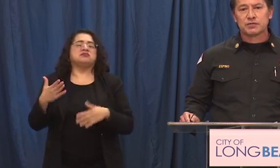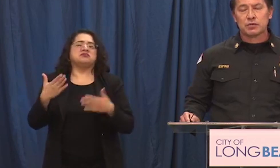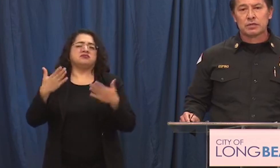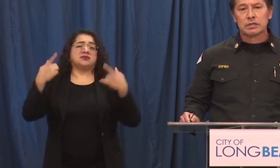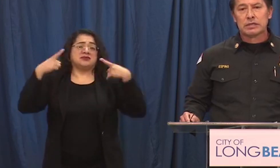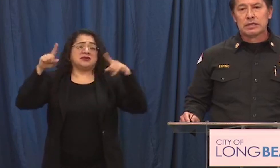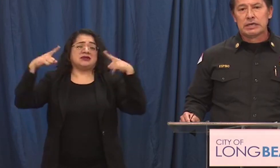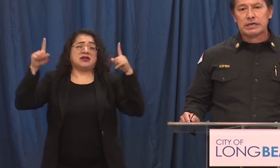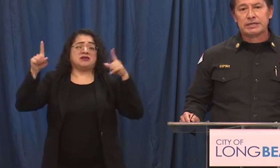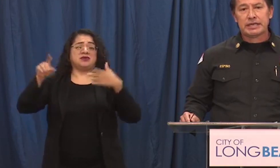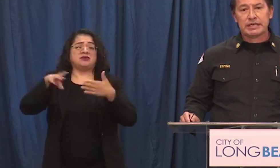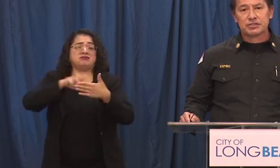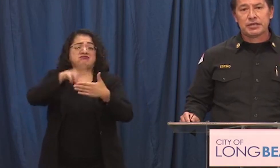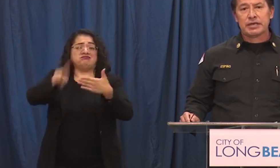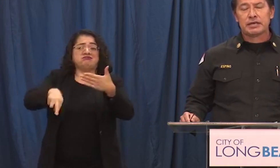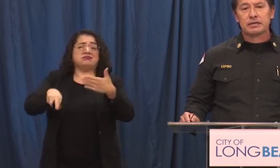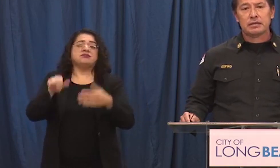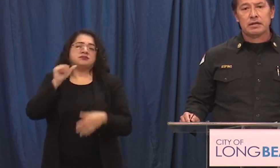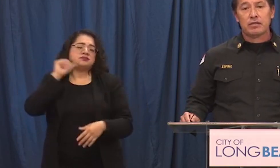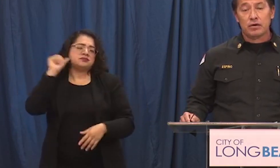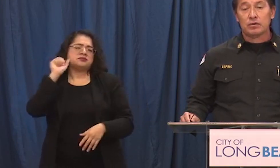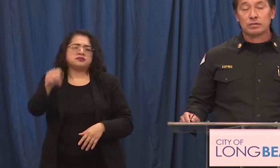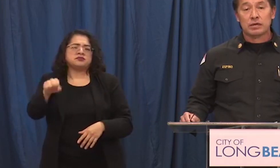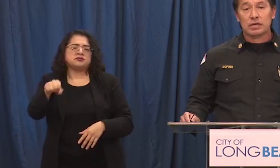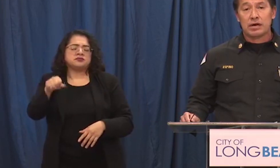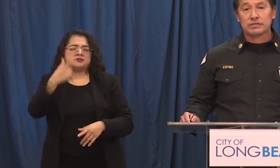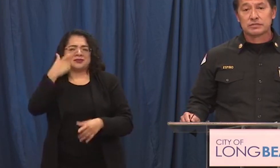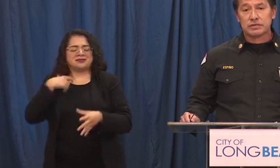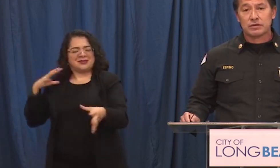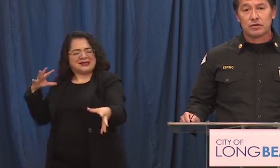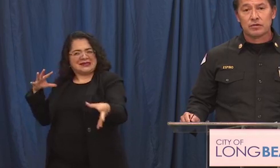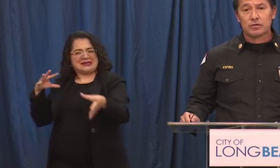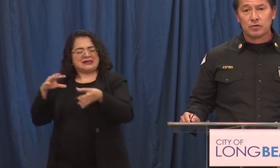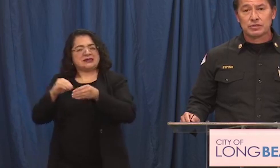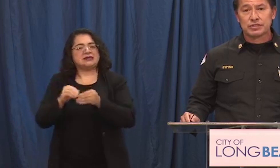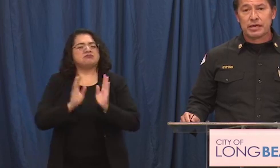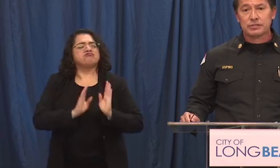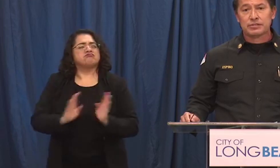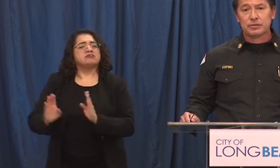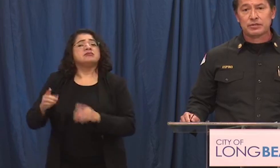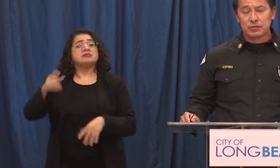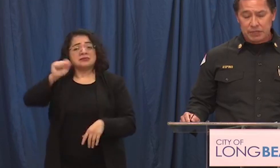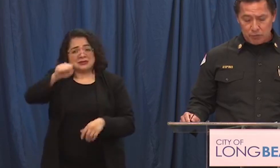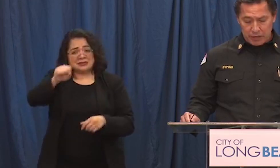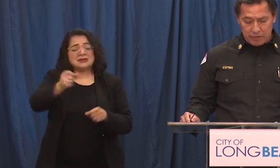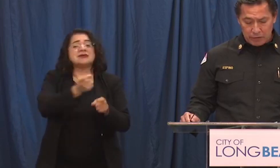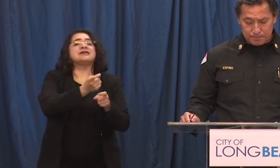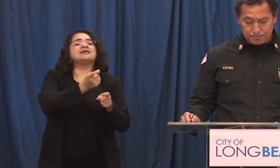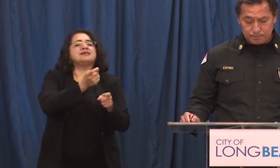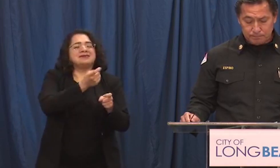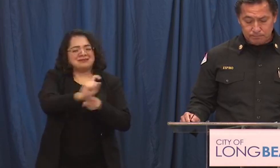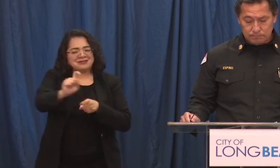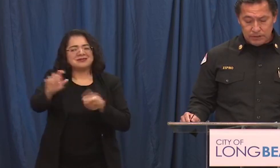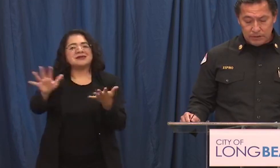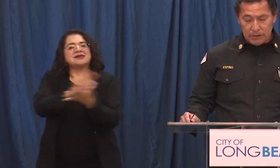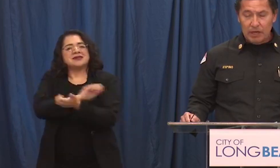successful uh day yesterday uh though obviously there there was damage and we do need to recover